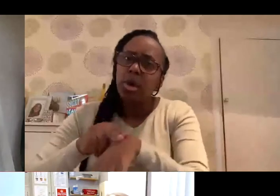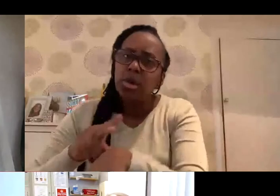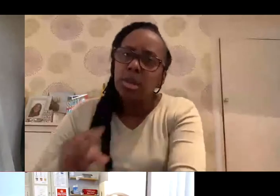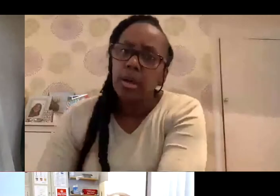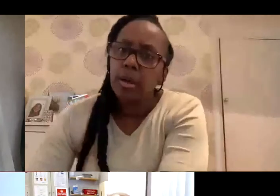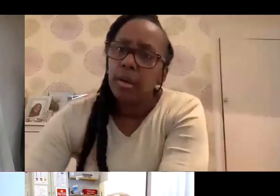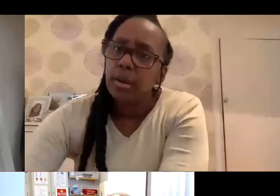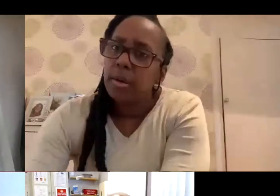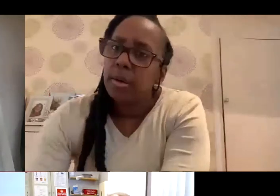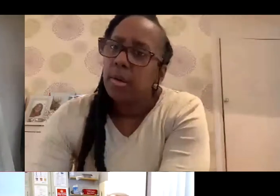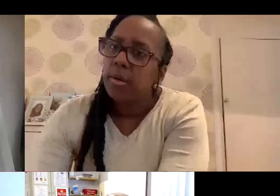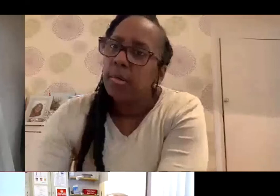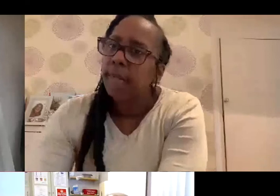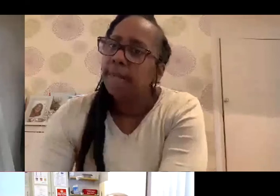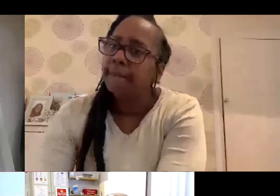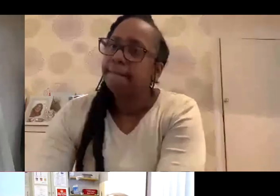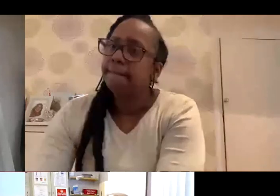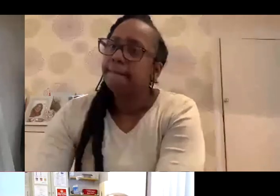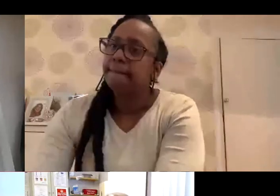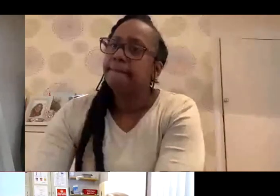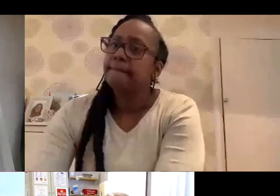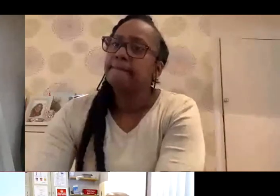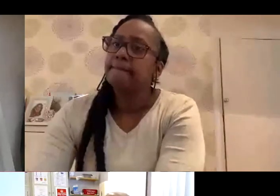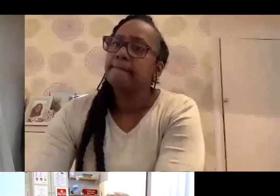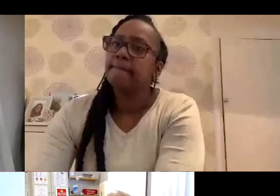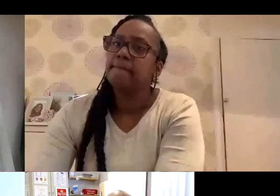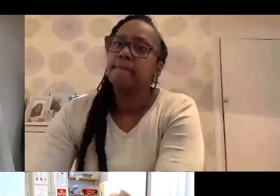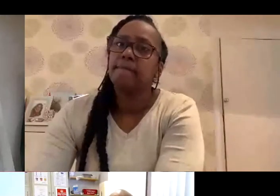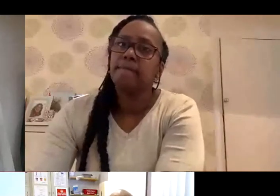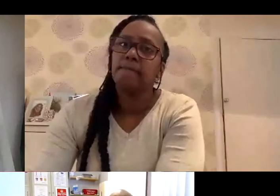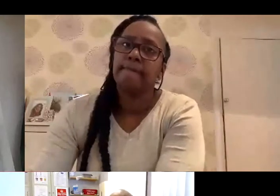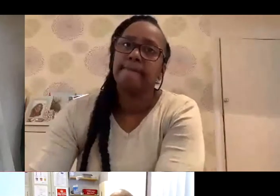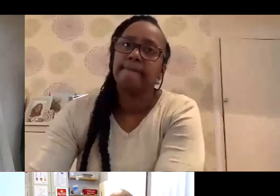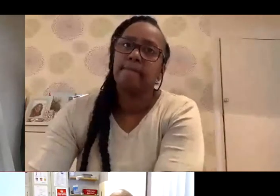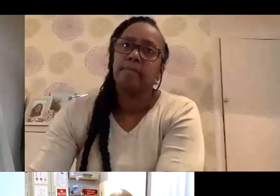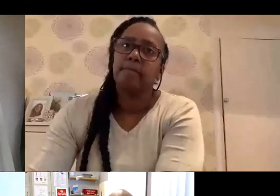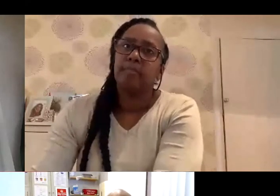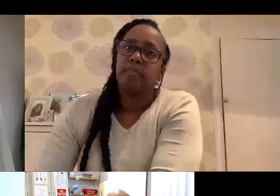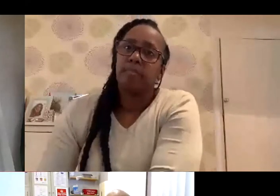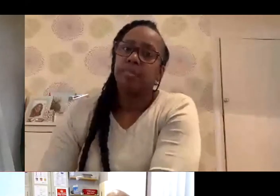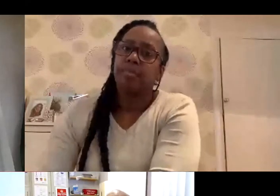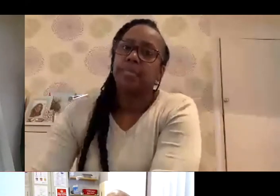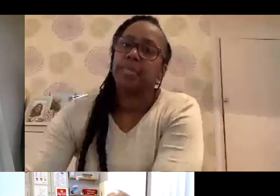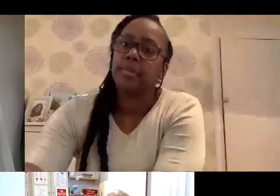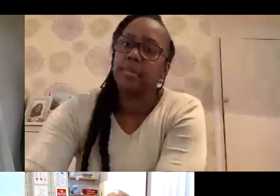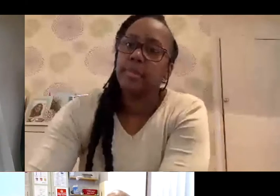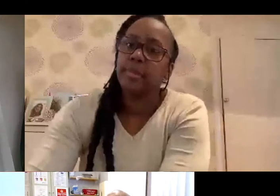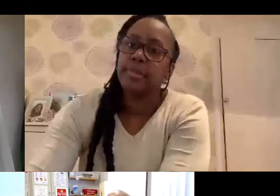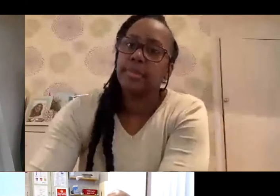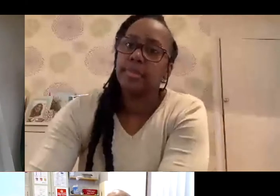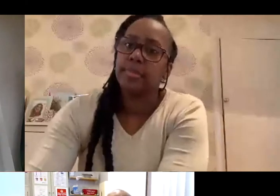mind turning your video off just because we record it and it will record you on there? Thank you, Dudley. There is also quite a